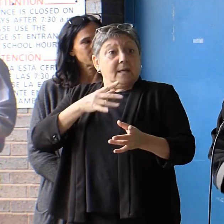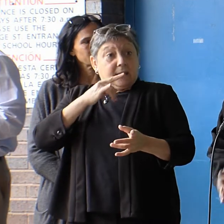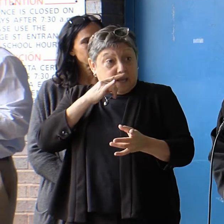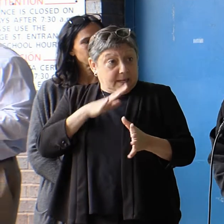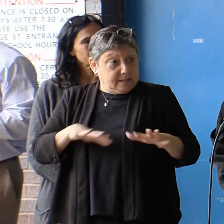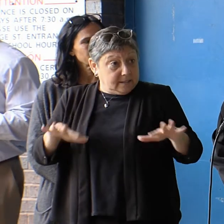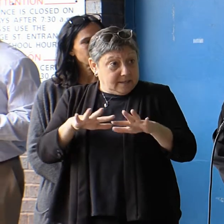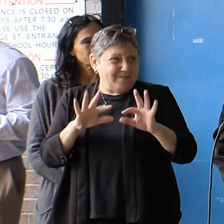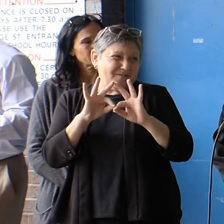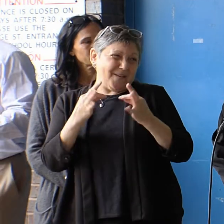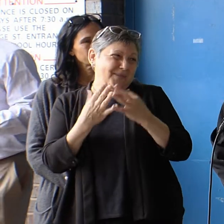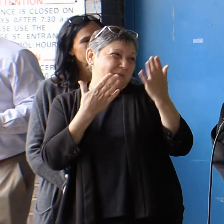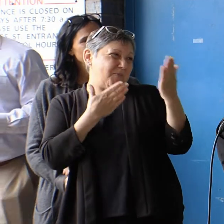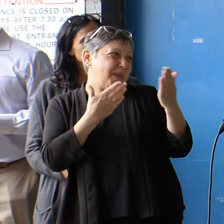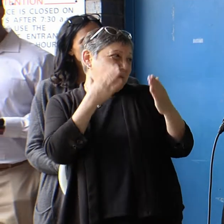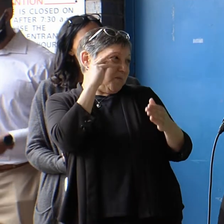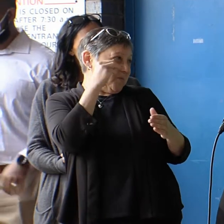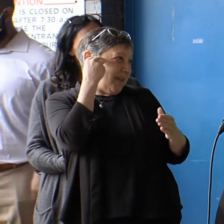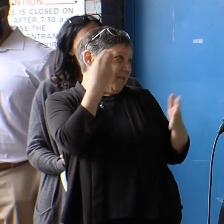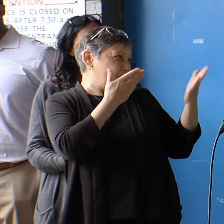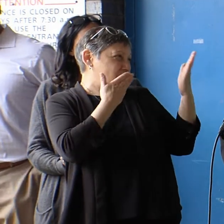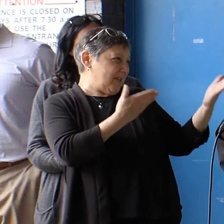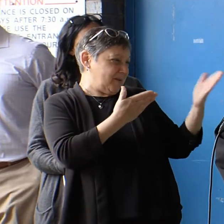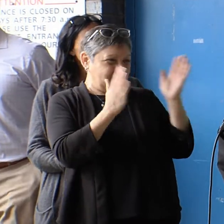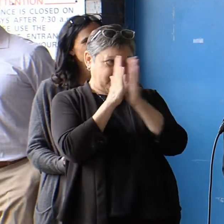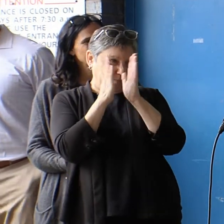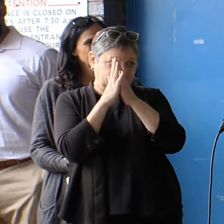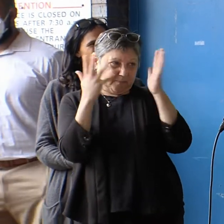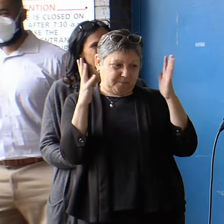So, thank you again, Mayor. And I want to turn it over to you.